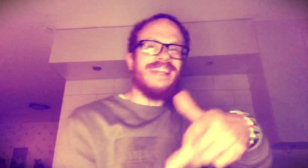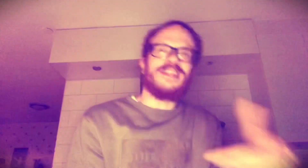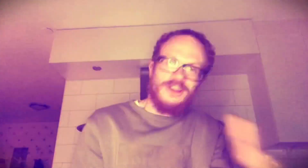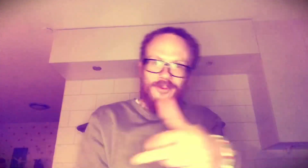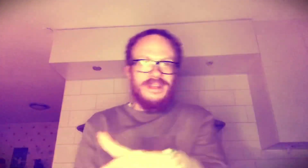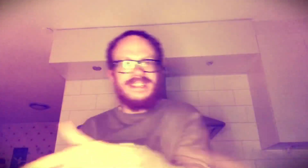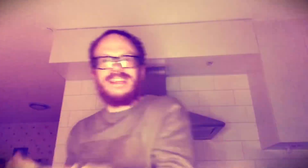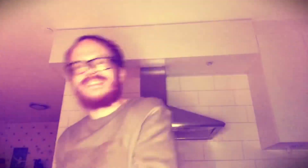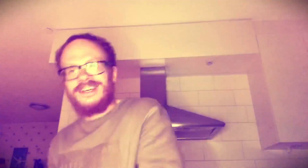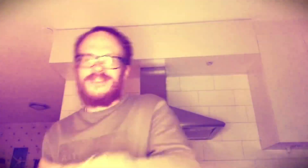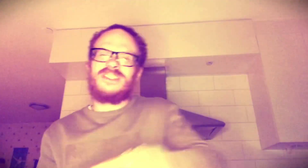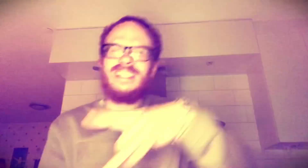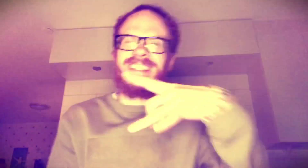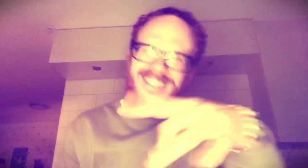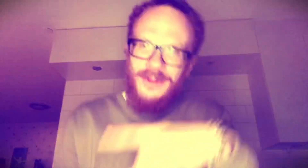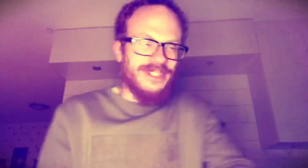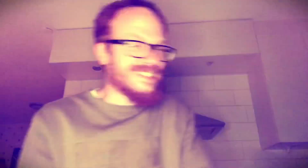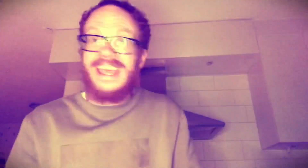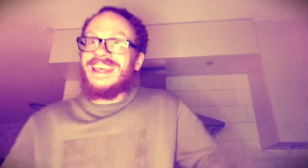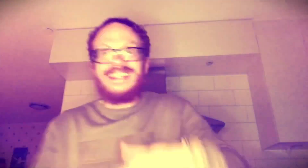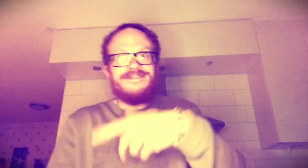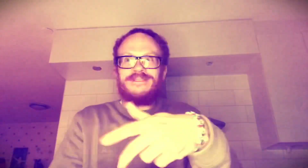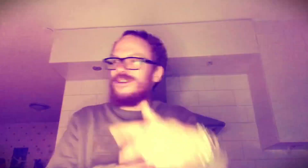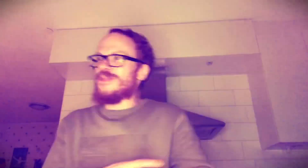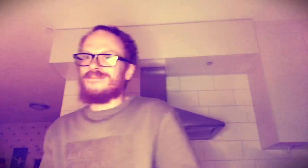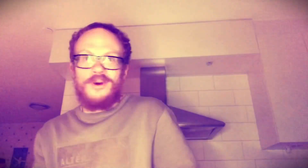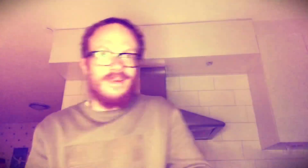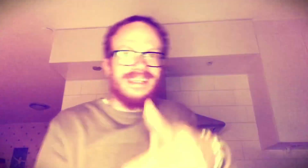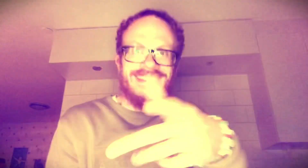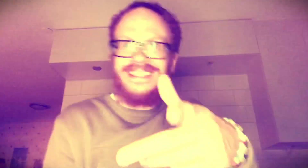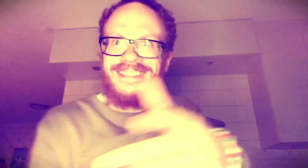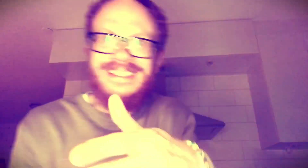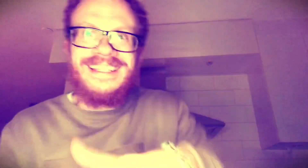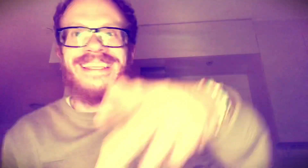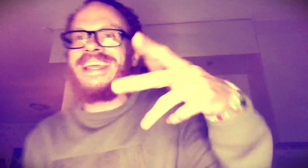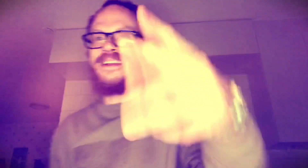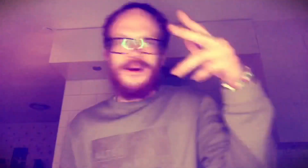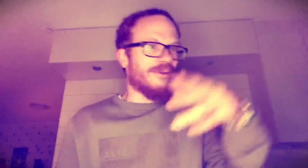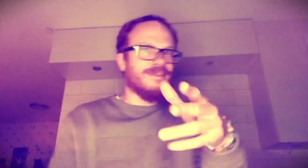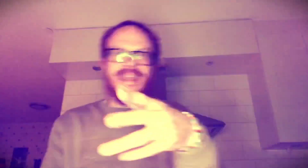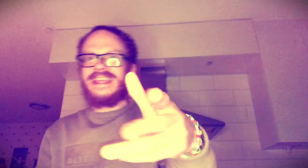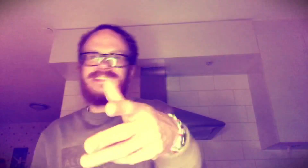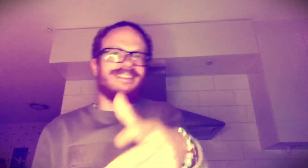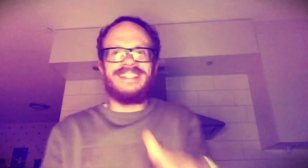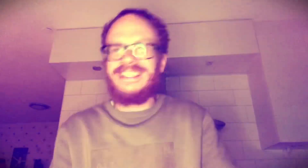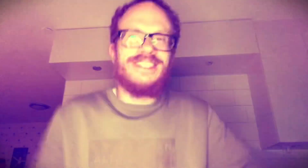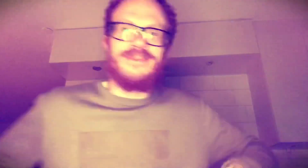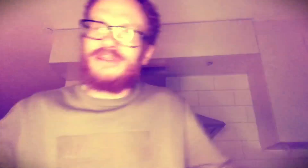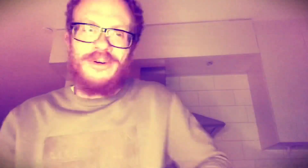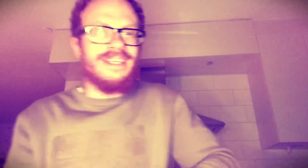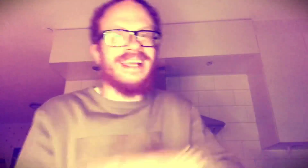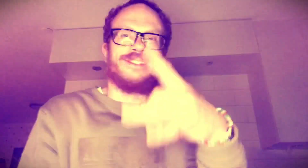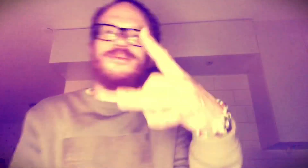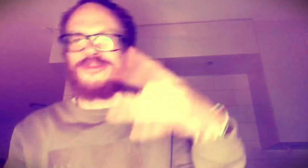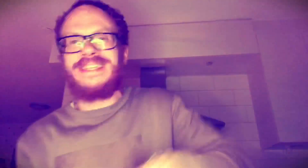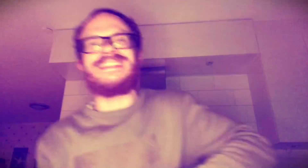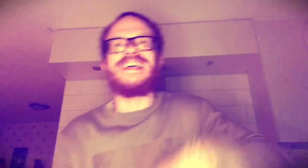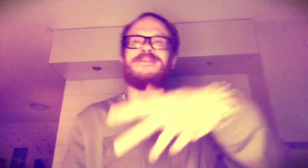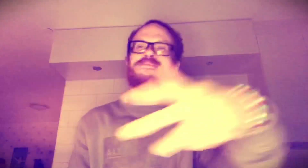yeah, the going get tough Shit, it's Soulja set, living for the moment, conditioning, yeah, own it Man, handling each opponent, like 2-3 is how I'm